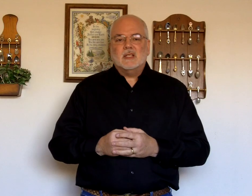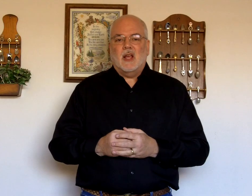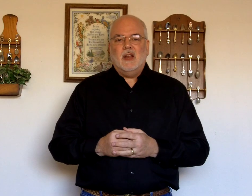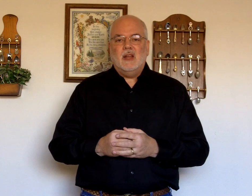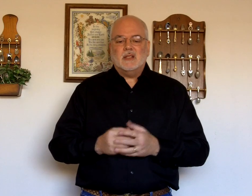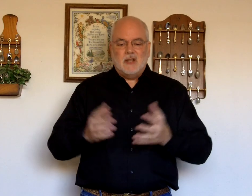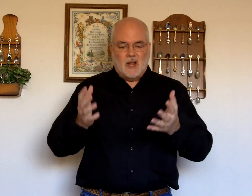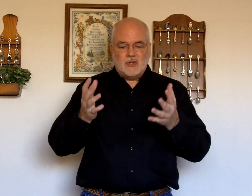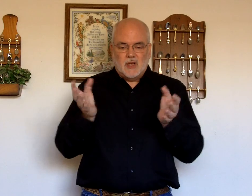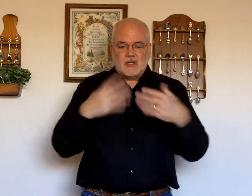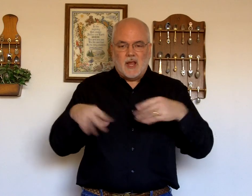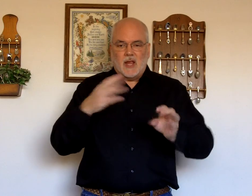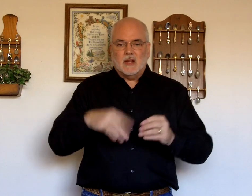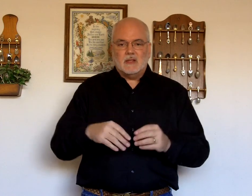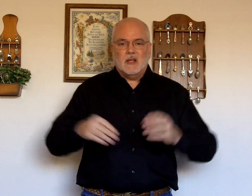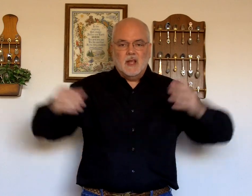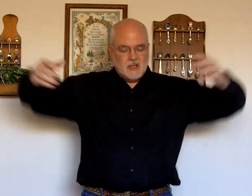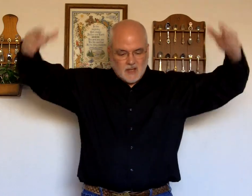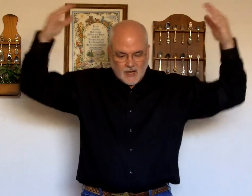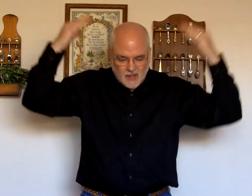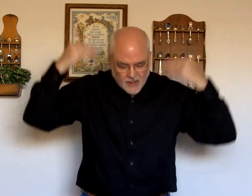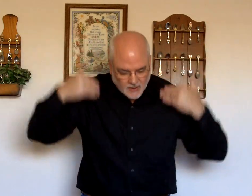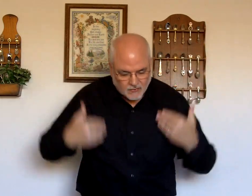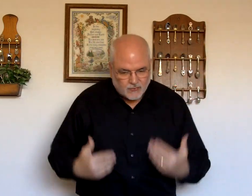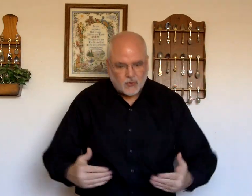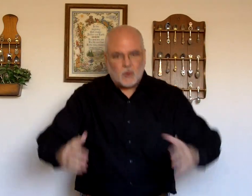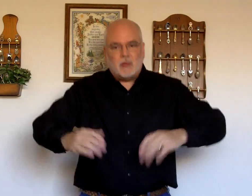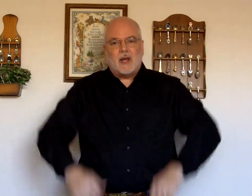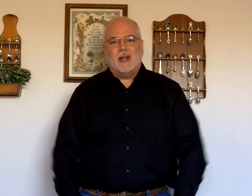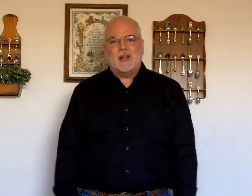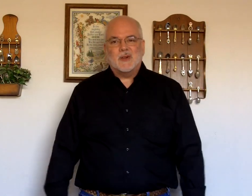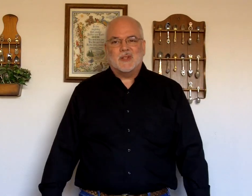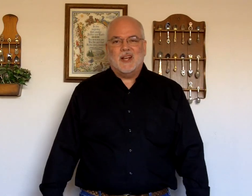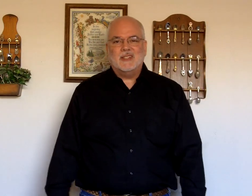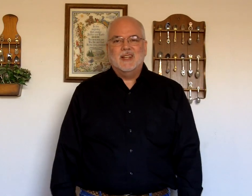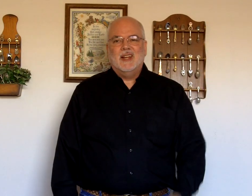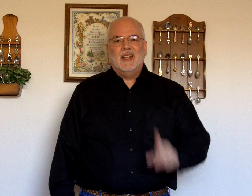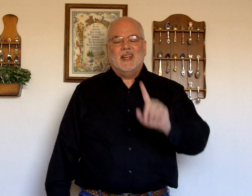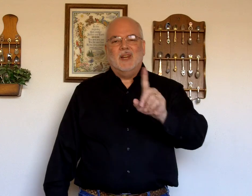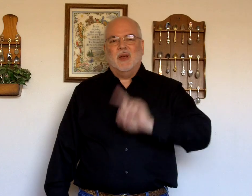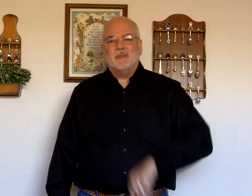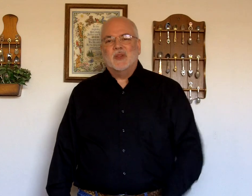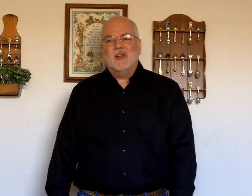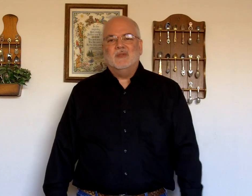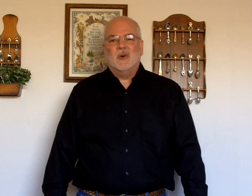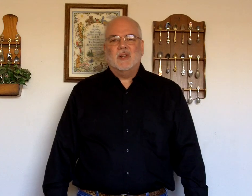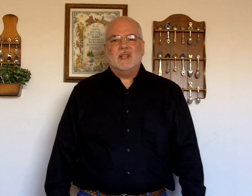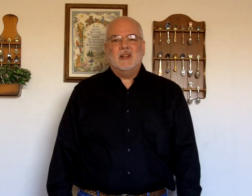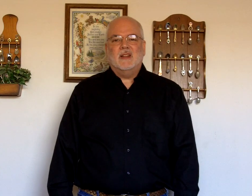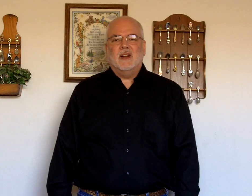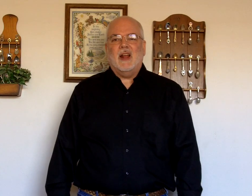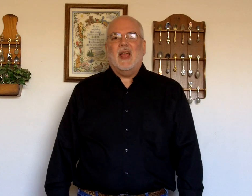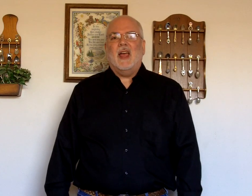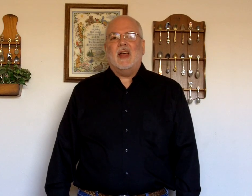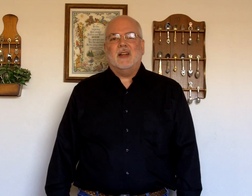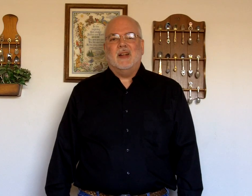Signing is not just the hands. Signing is a full body exercise. Anyway. Looking forward to seeing you there. At LTC.